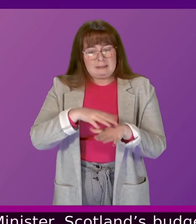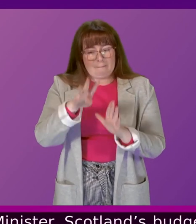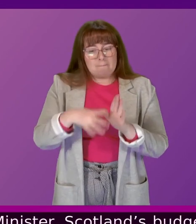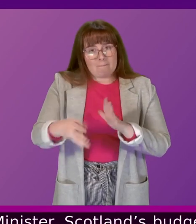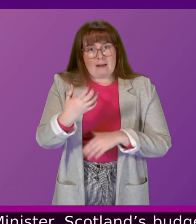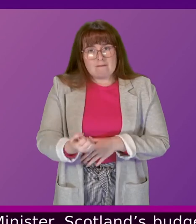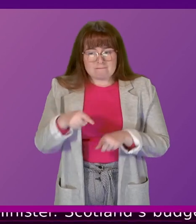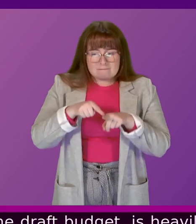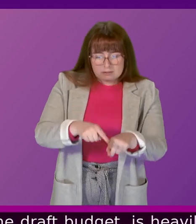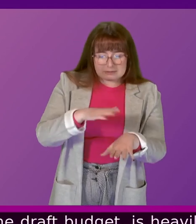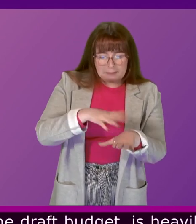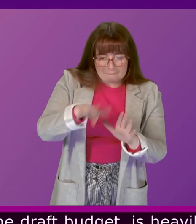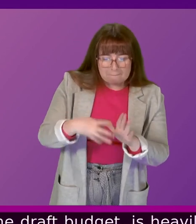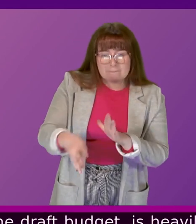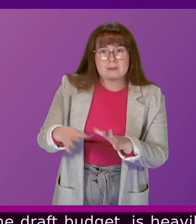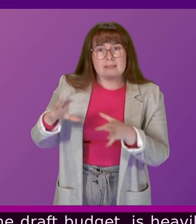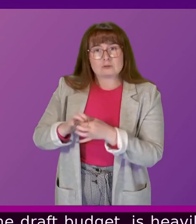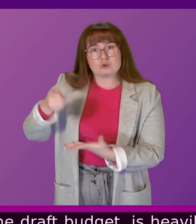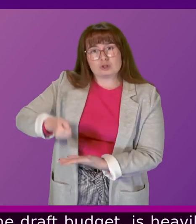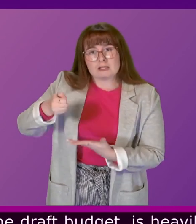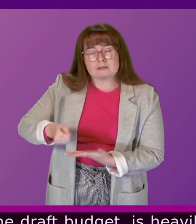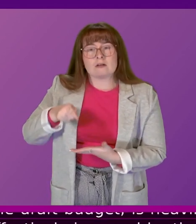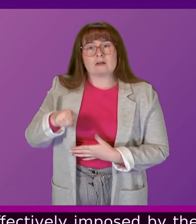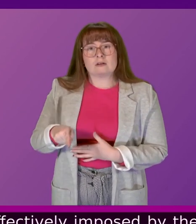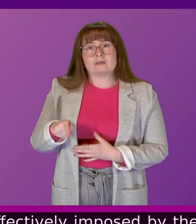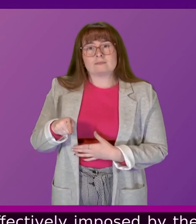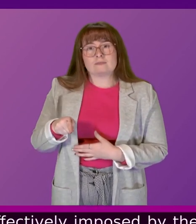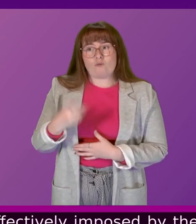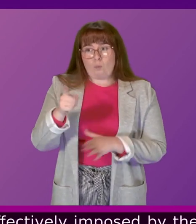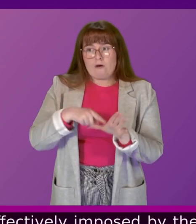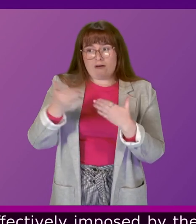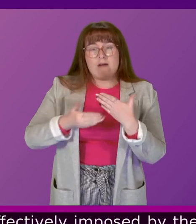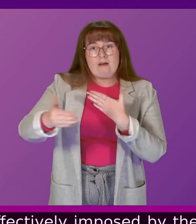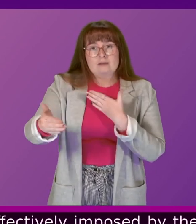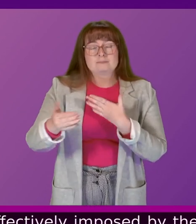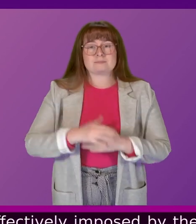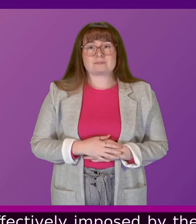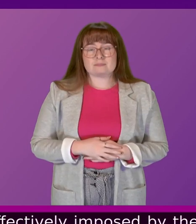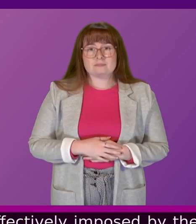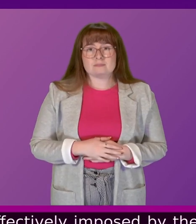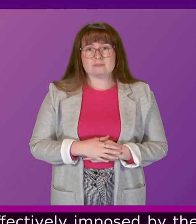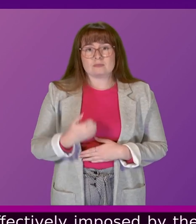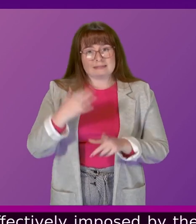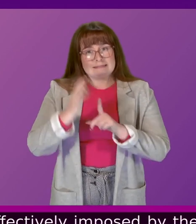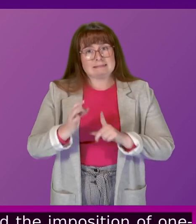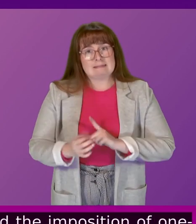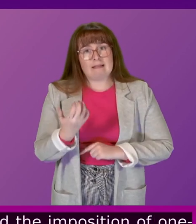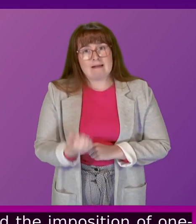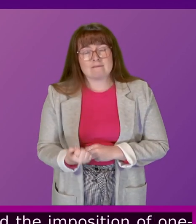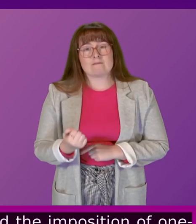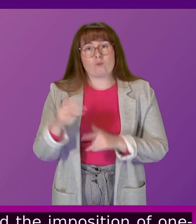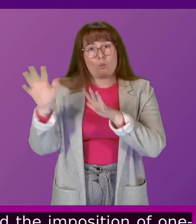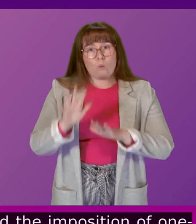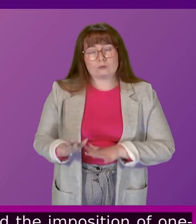effectively imposed by the Chancellor of the Exchequer and the imposition of one-year settlements. Given that no detail of the Chancellor's autumn statement is